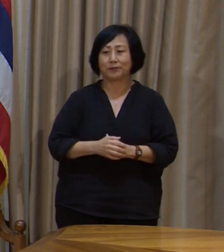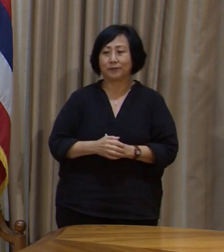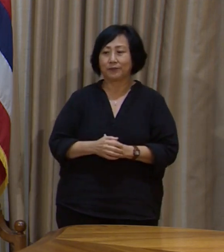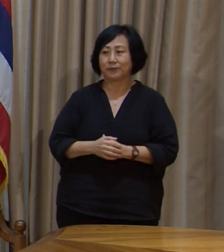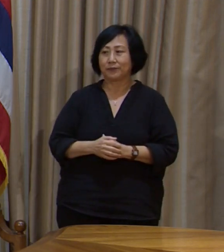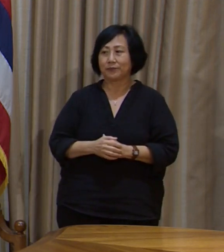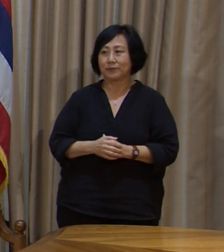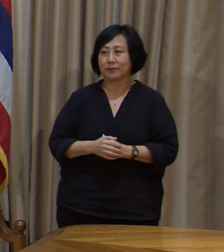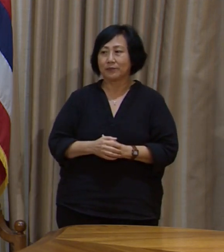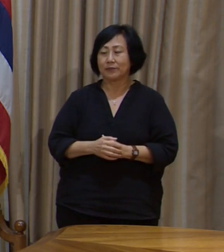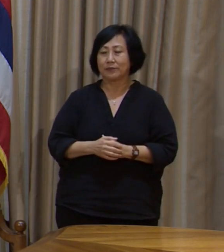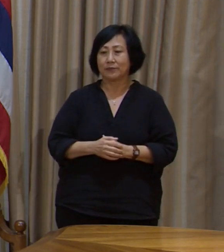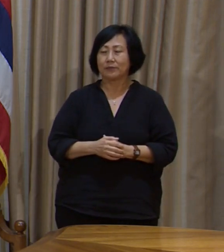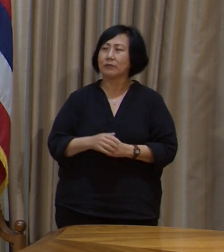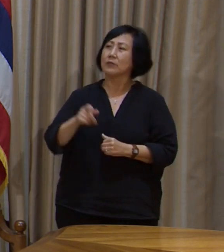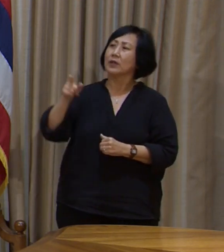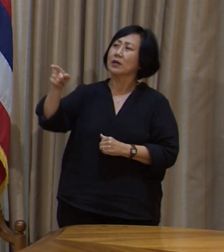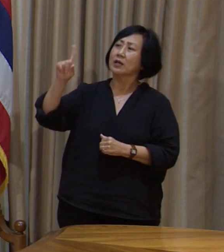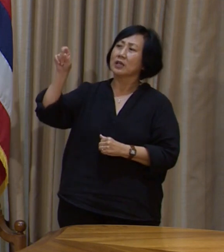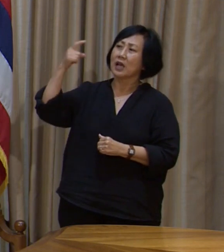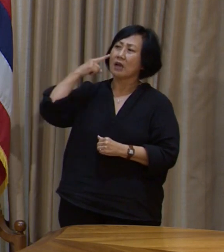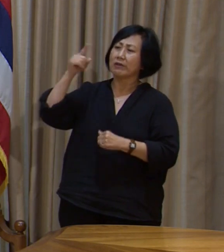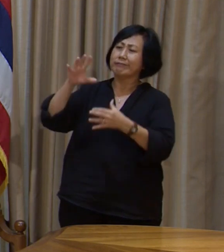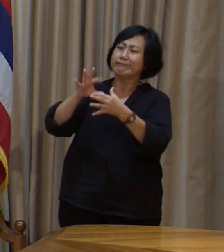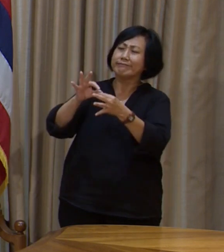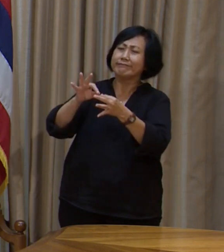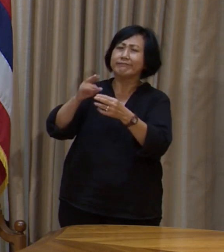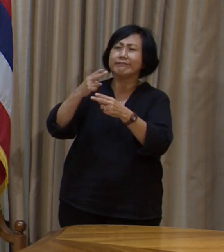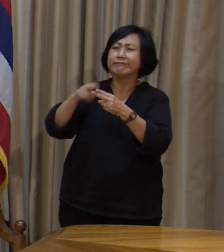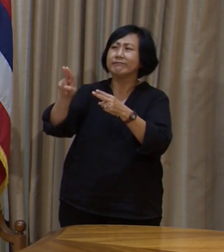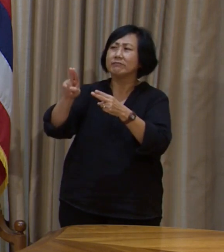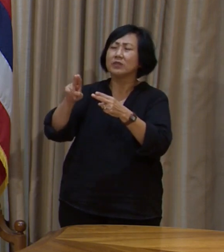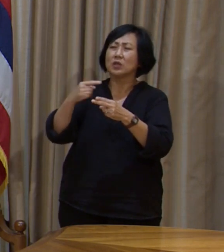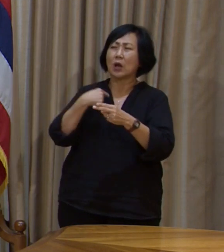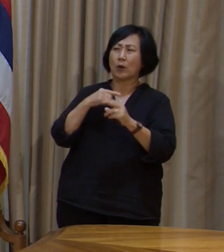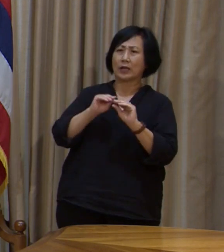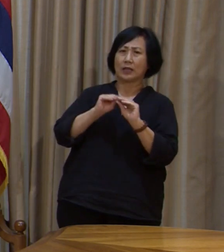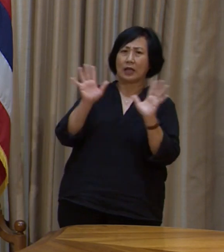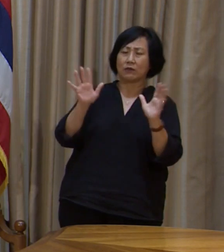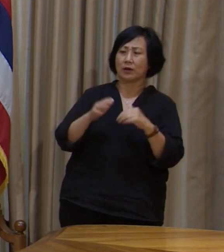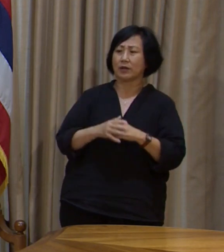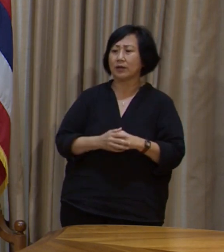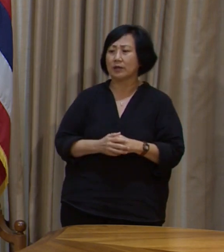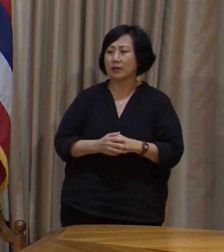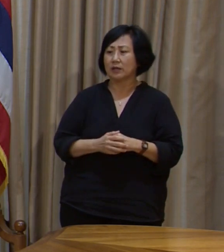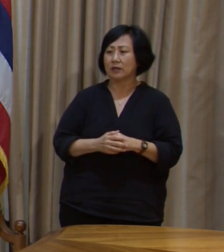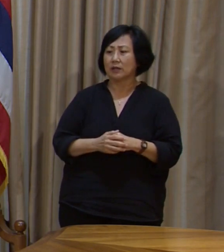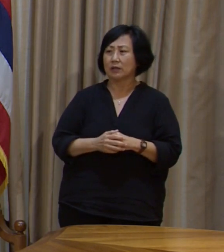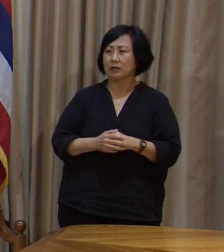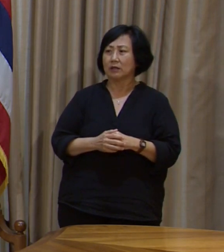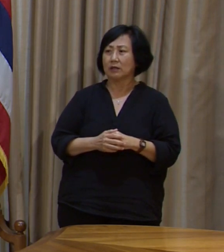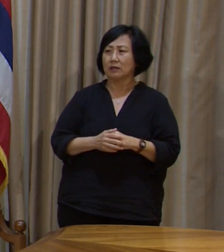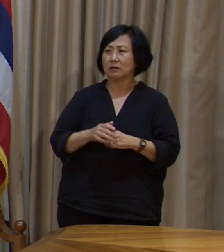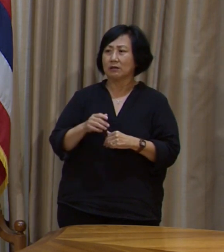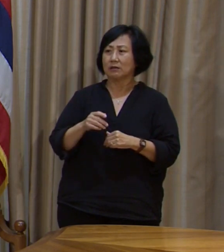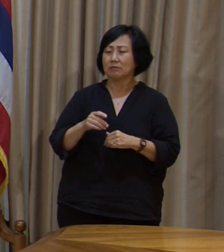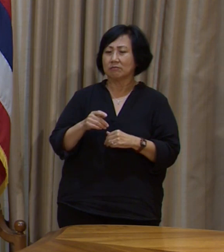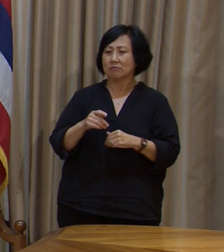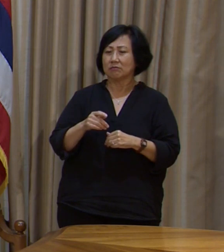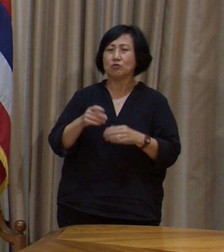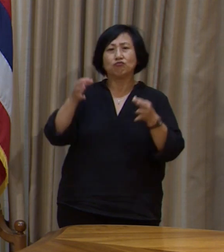Thanks. You touched on this a little bit earlier, but I just want to clarify. How are these legally being